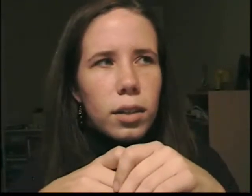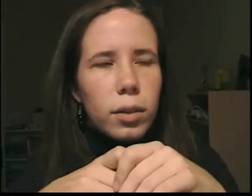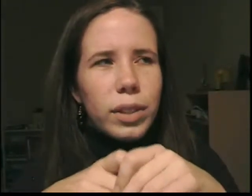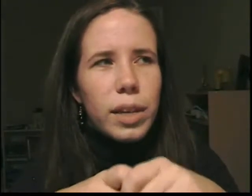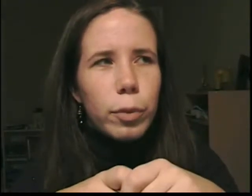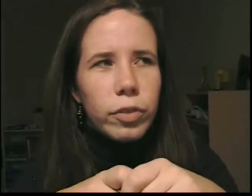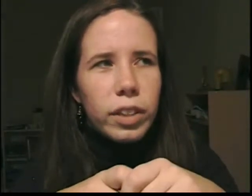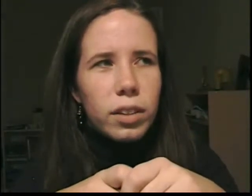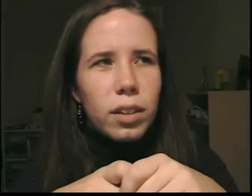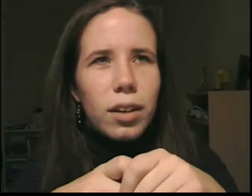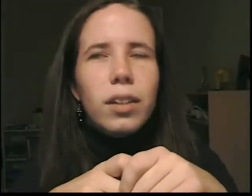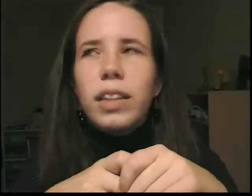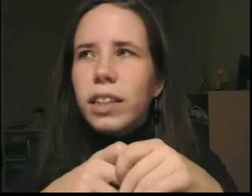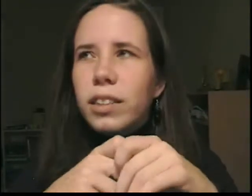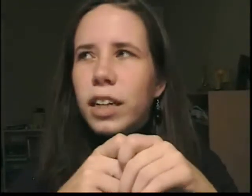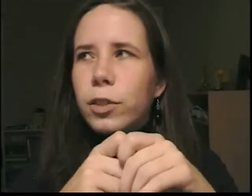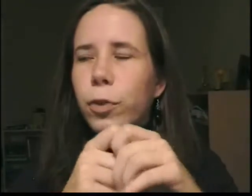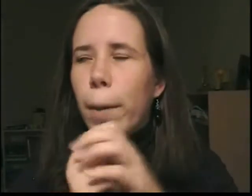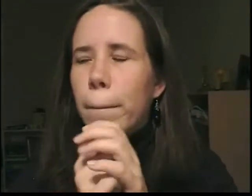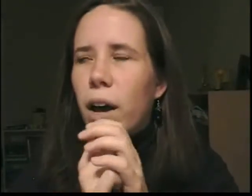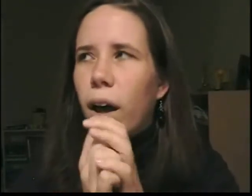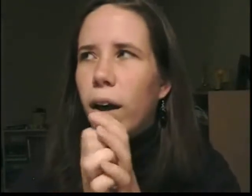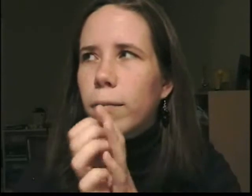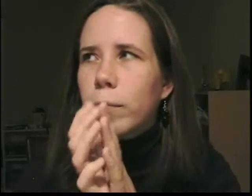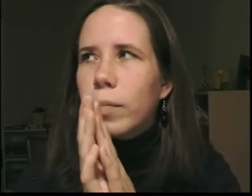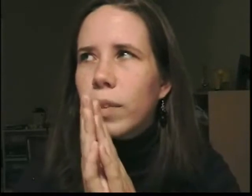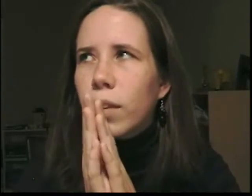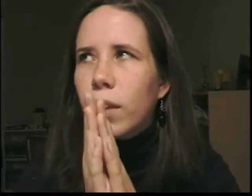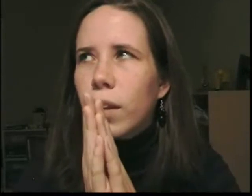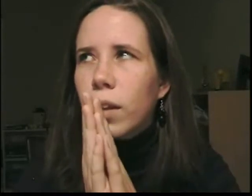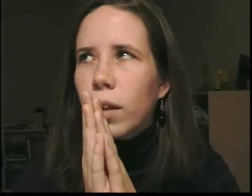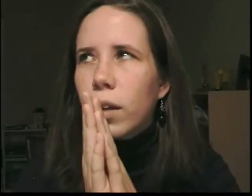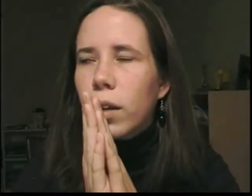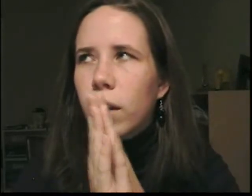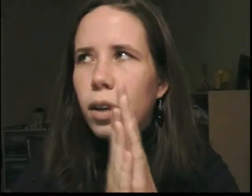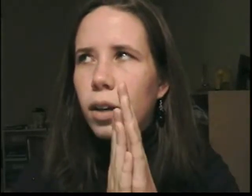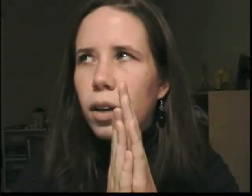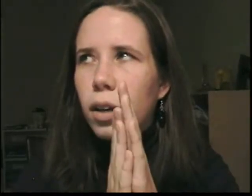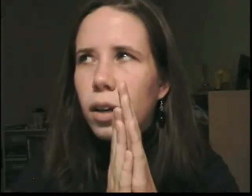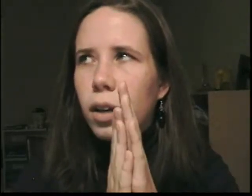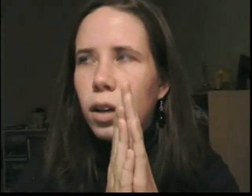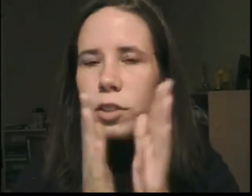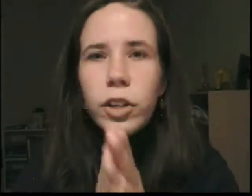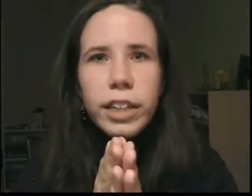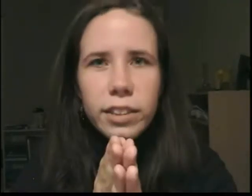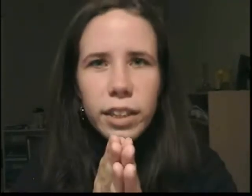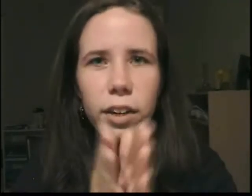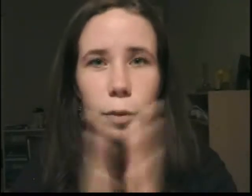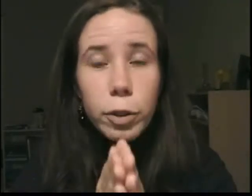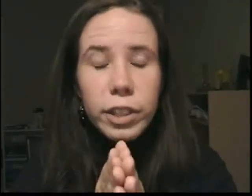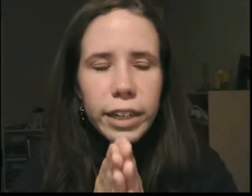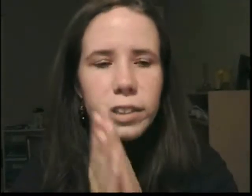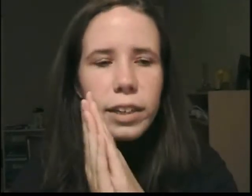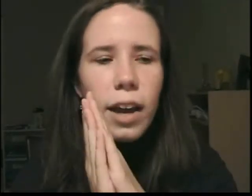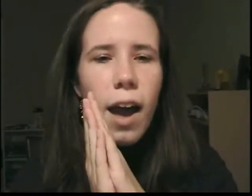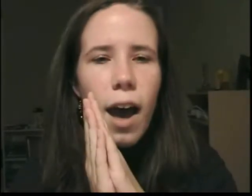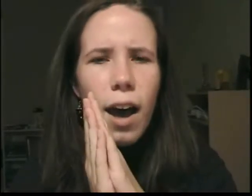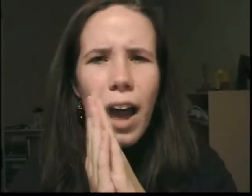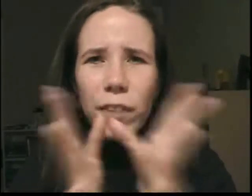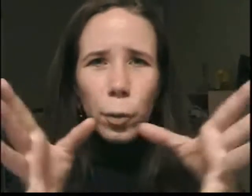What was that movie? Ugh. They danced the dance from, uh... Dirty Dancing. From Dirty Dancing. Uh, at